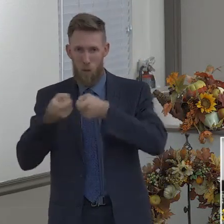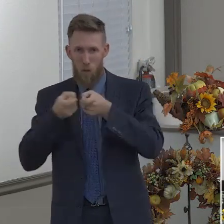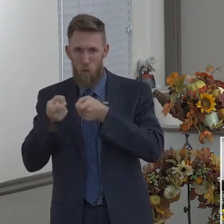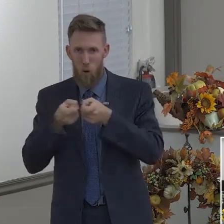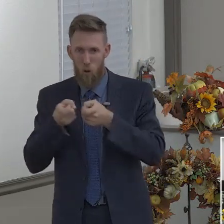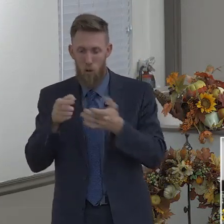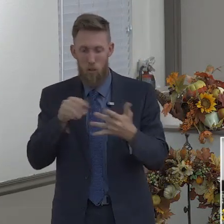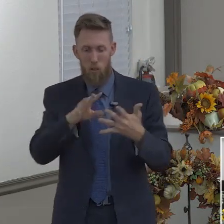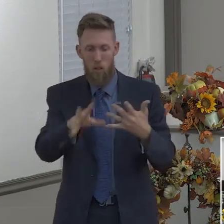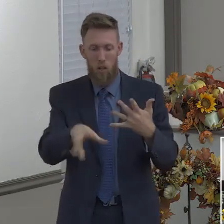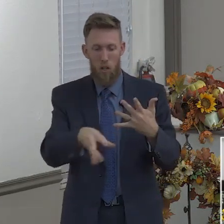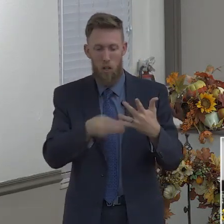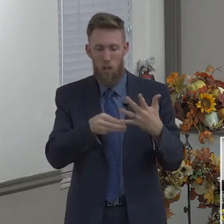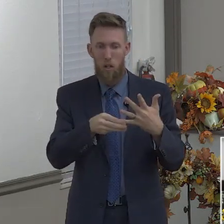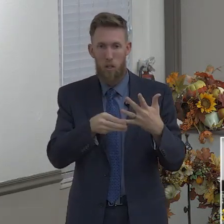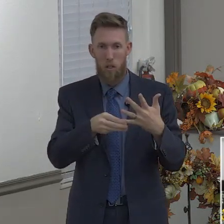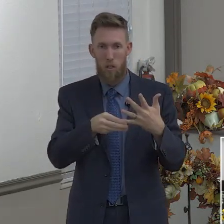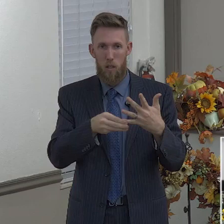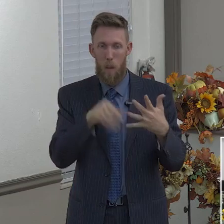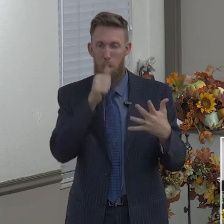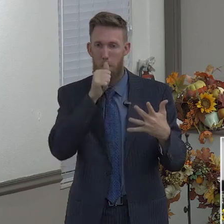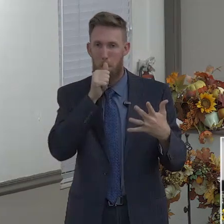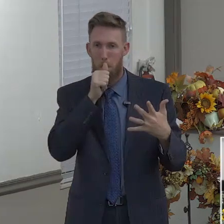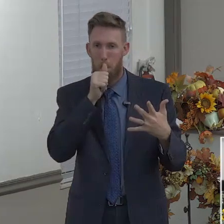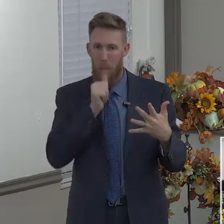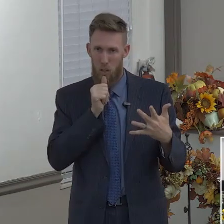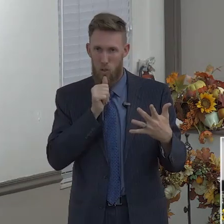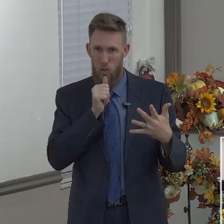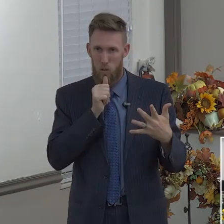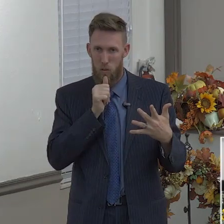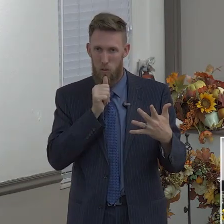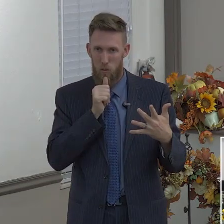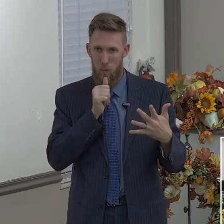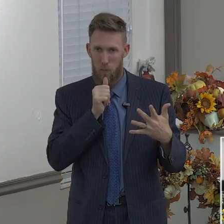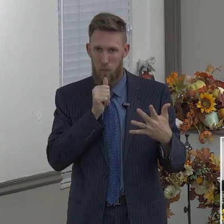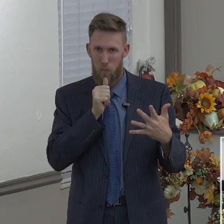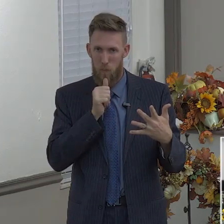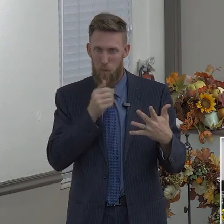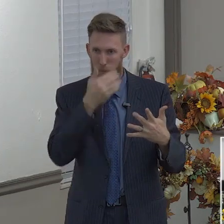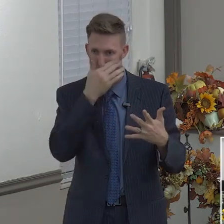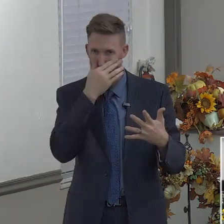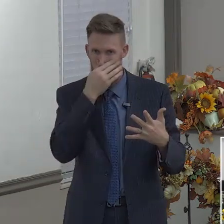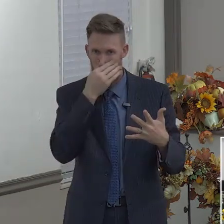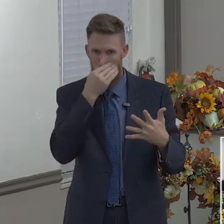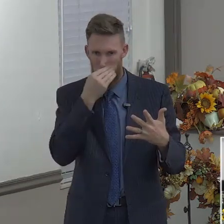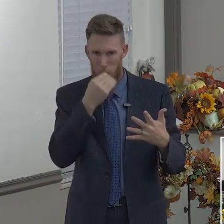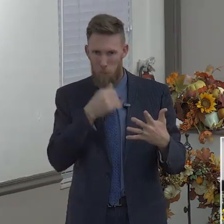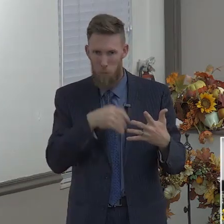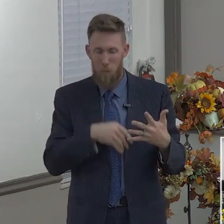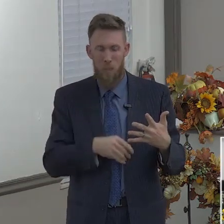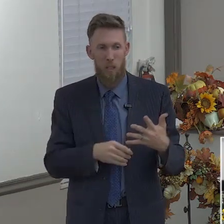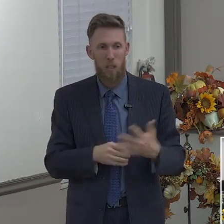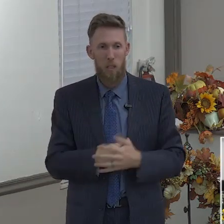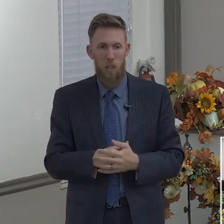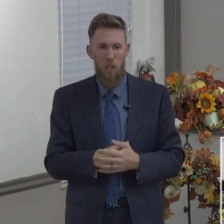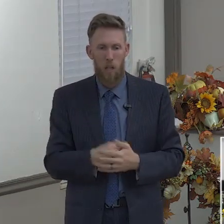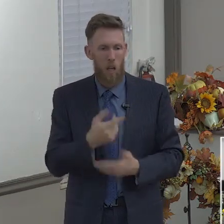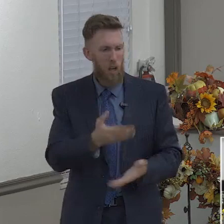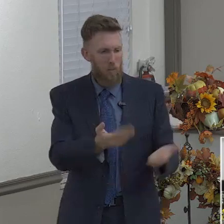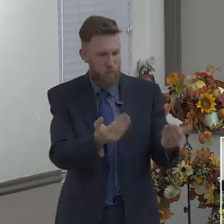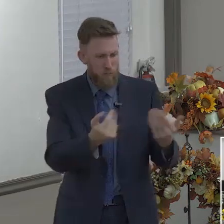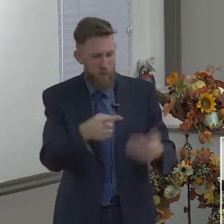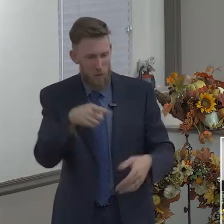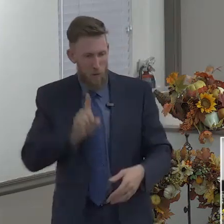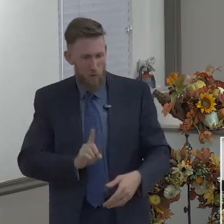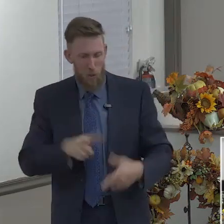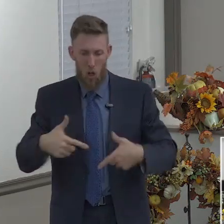Mr. Daniel, if you would come up here. Stand next to Mr. Derek and hold that sign, patience. Now, as